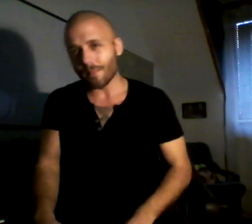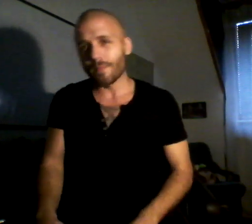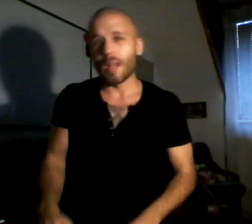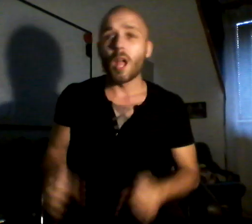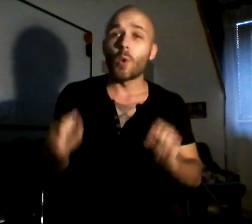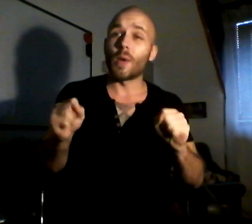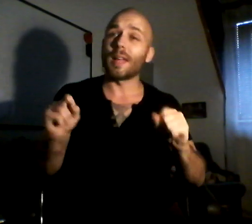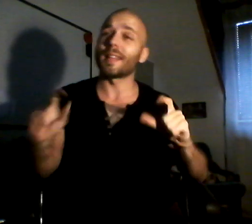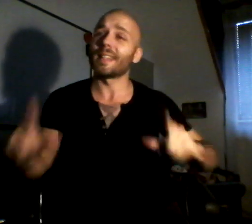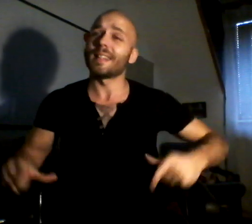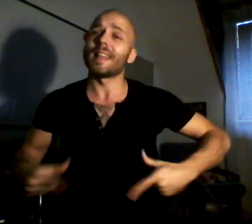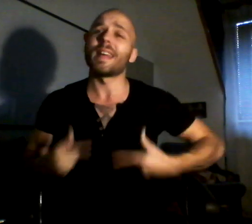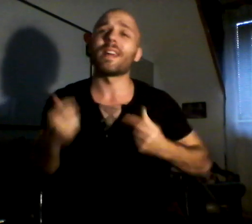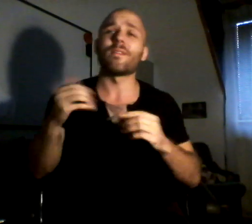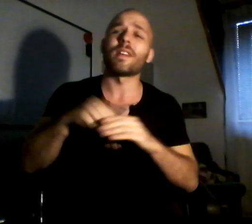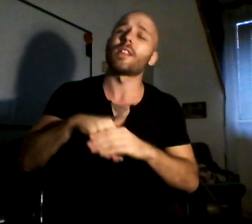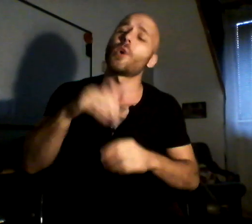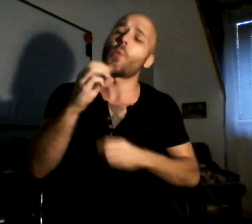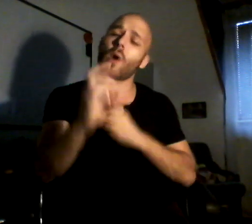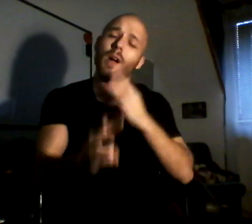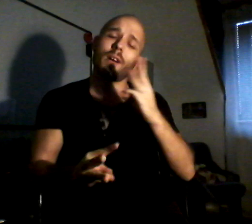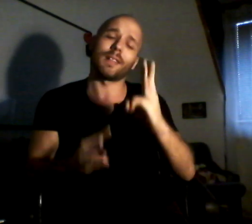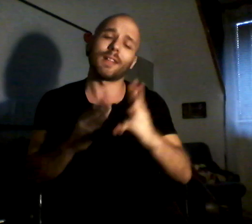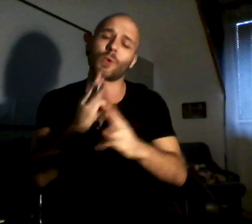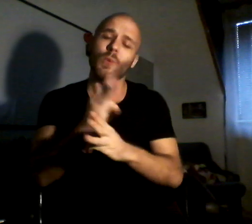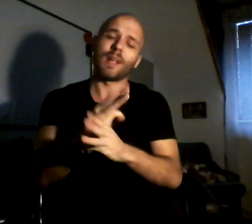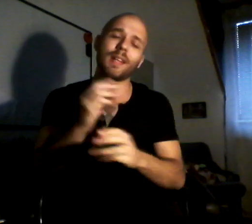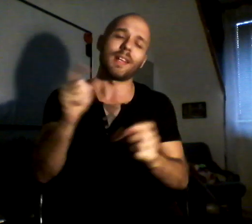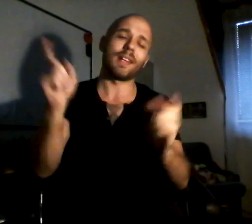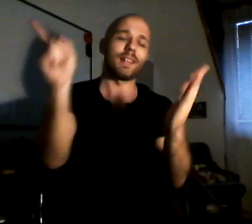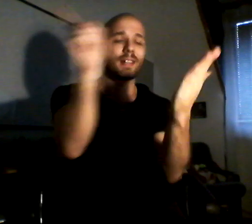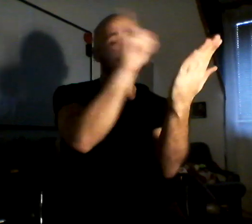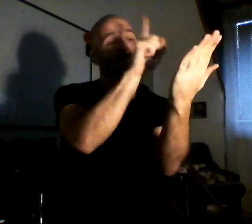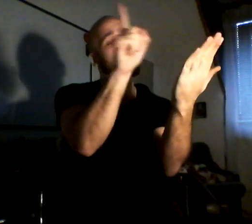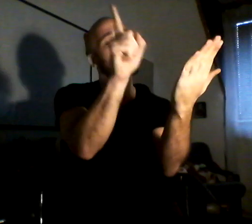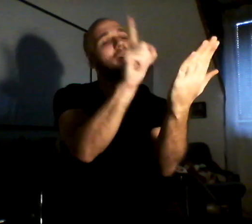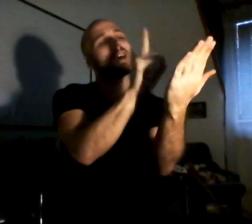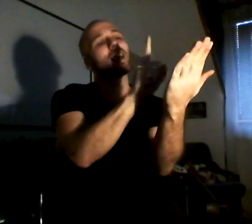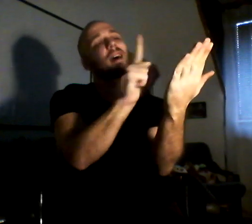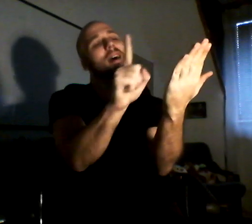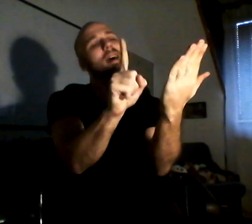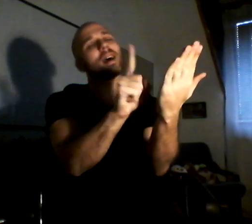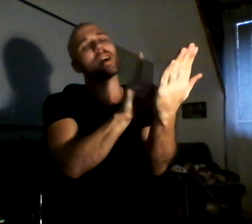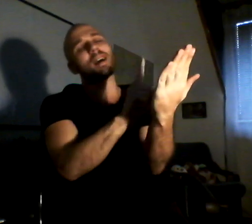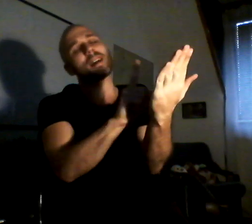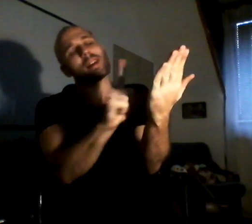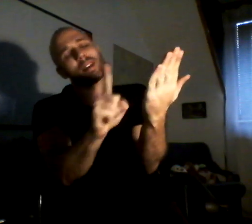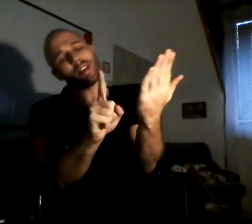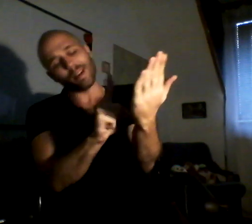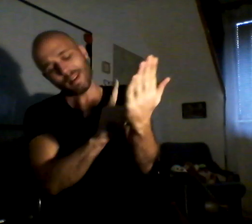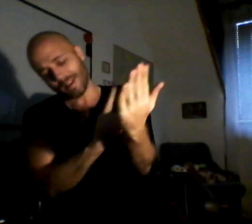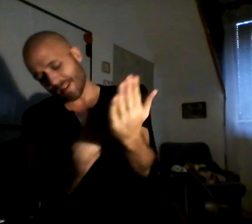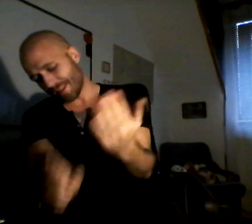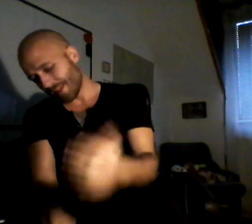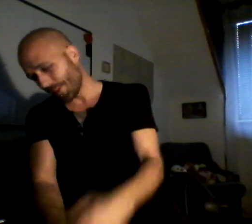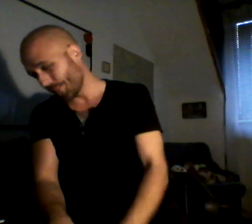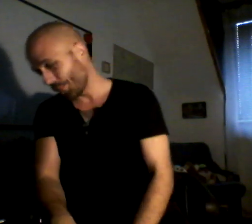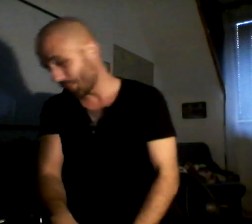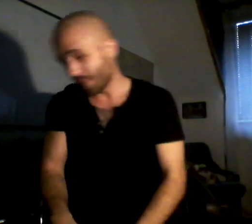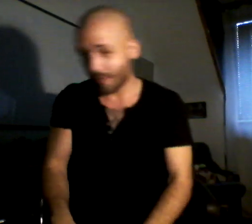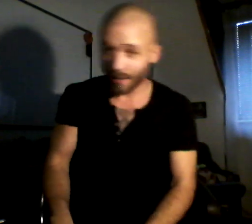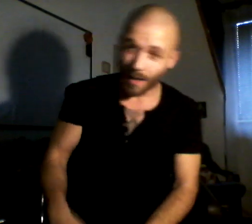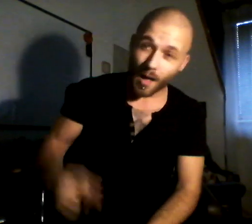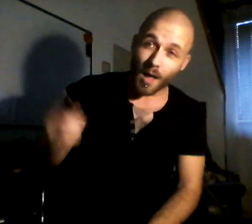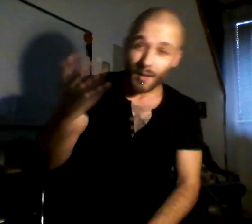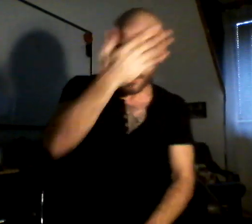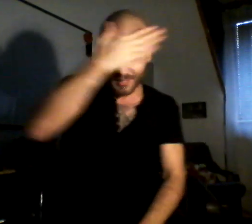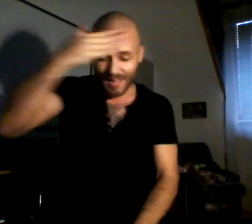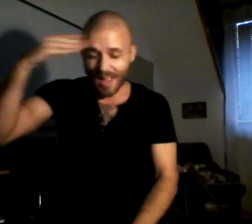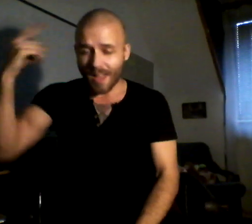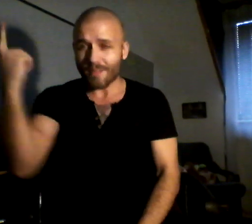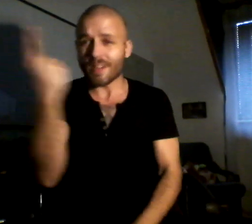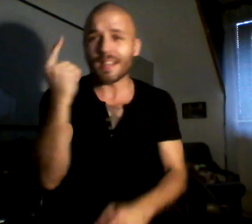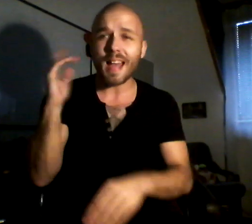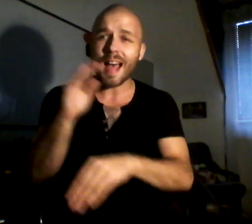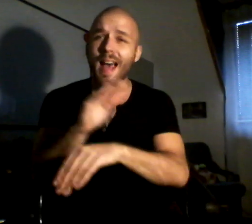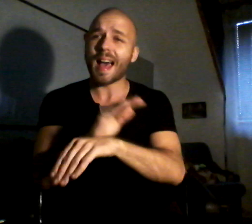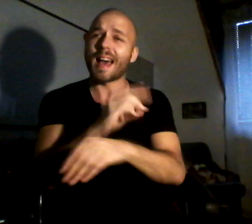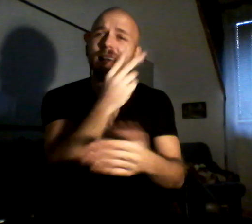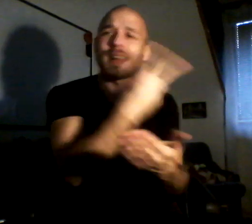We can live in a world that leaves us high. Cause every night